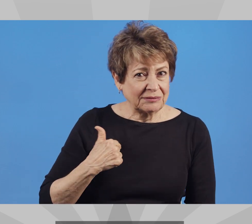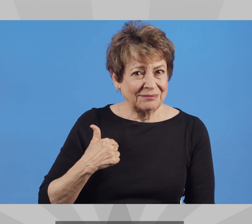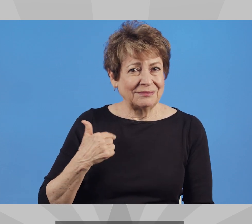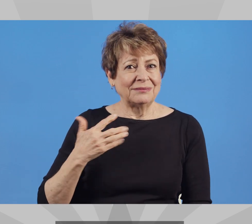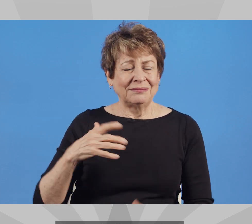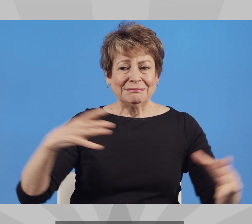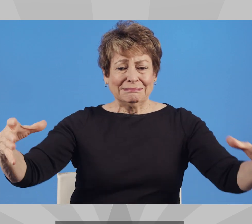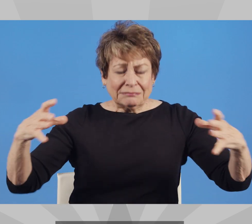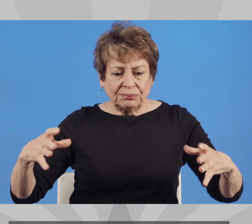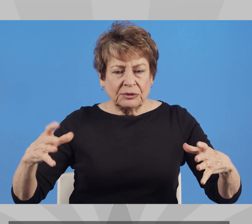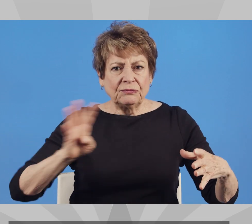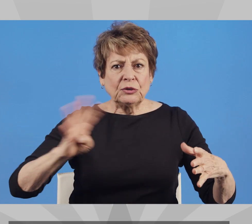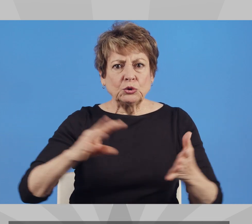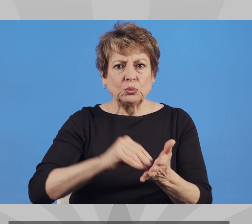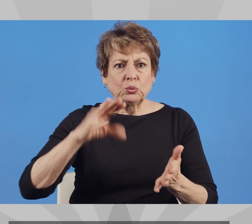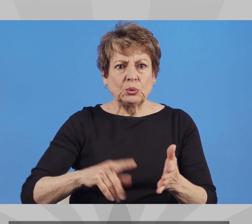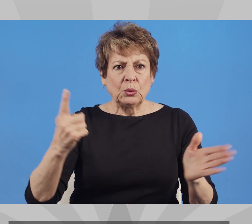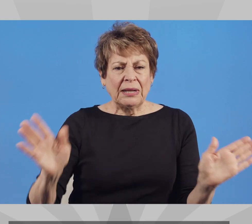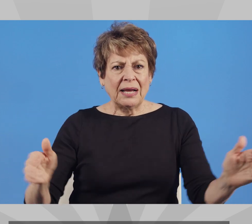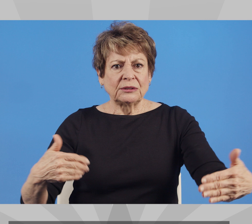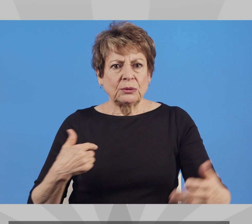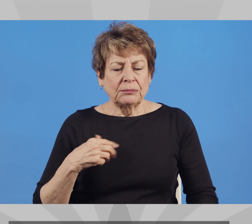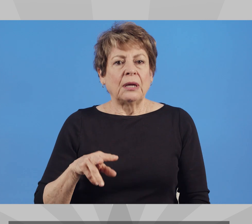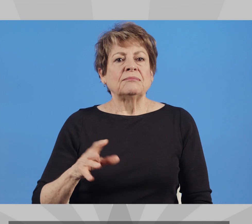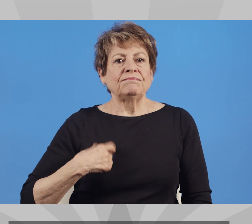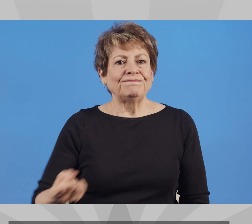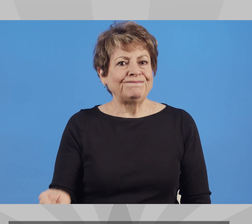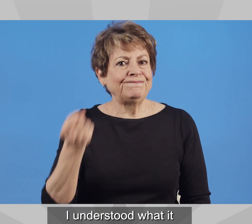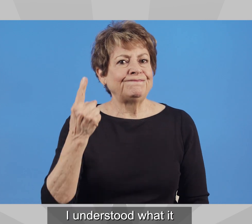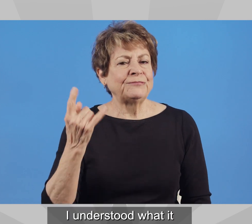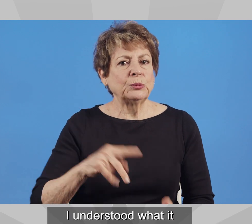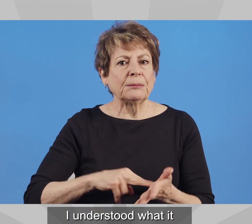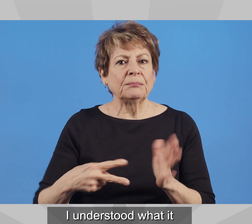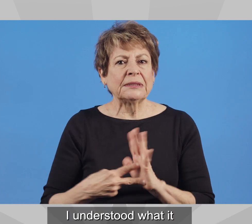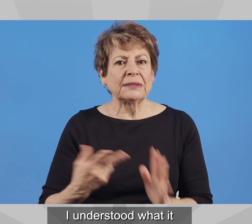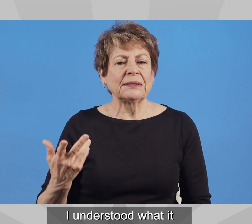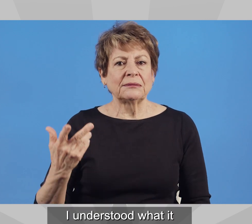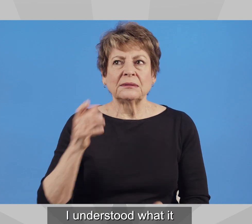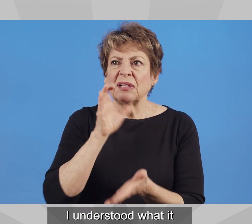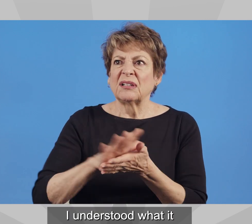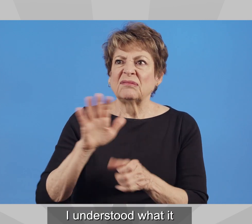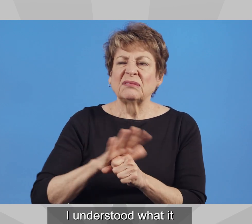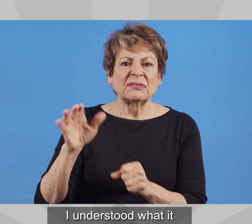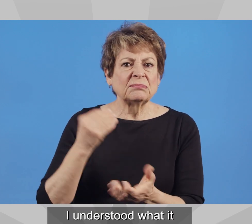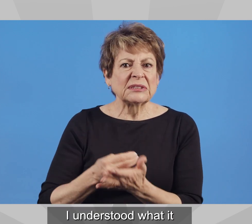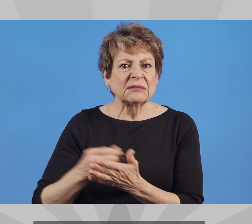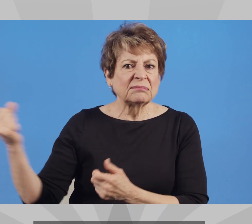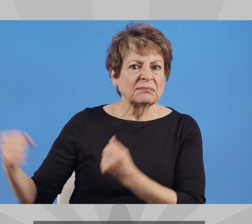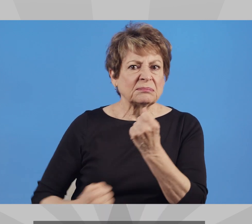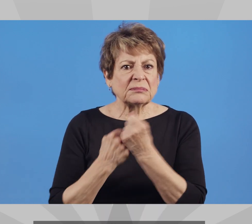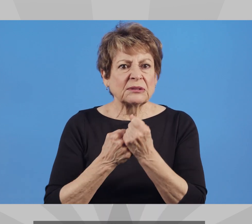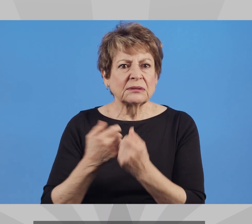As an English teacher with as many as 44 students in a class, I understood what it meant to be underfunded